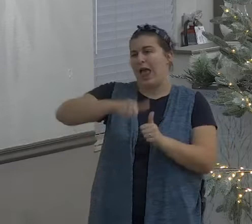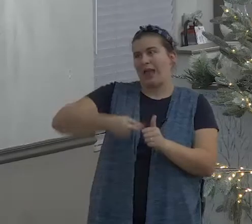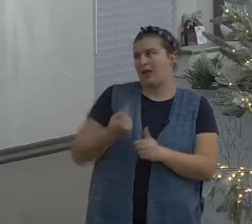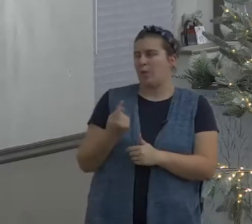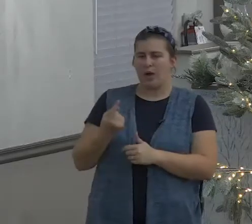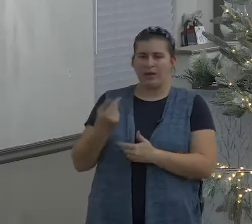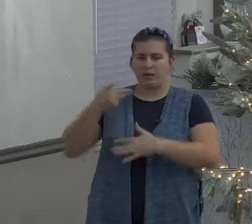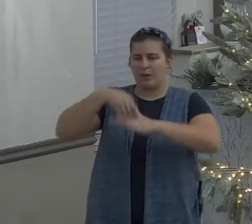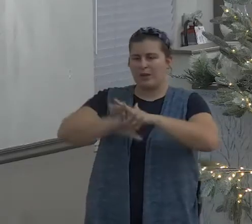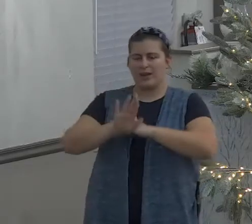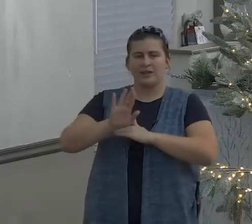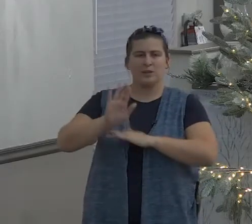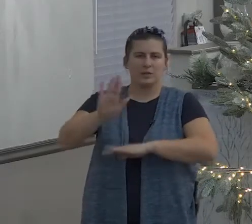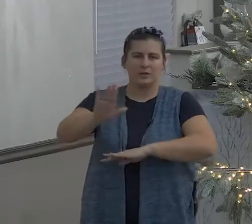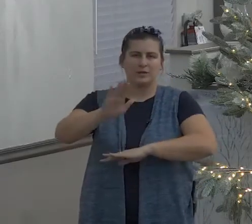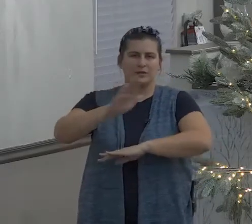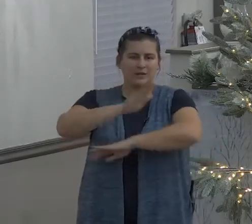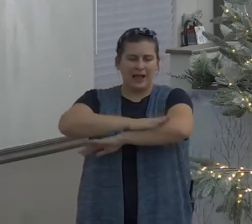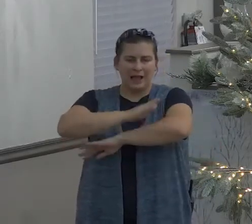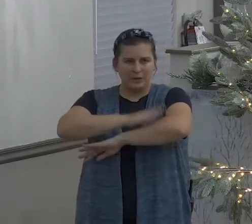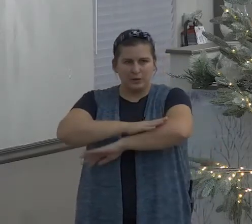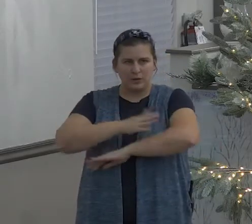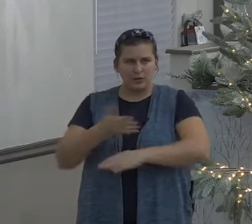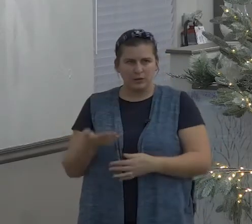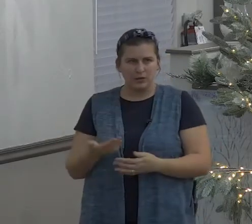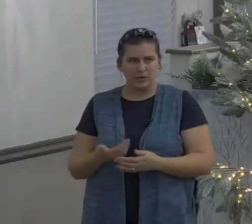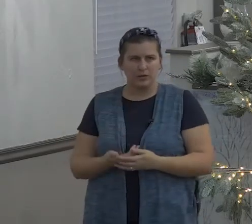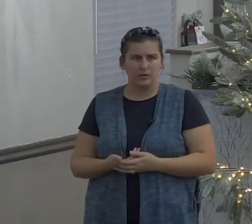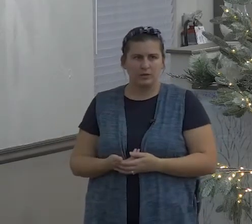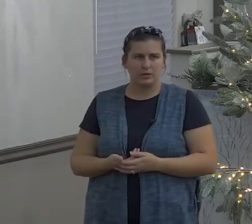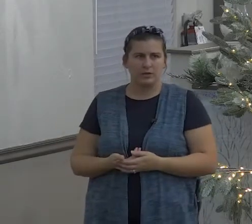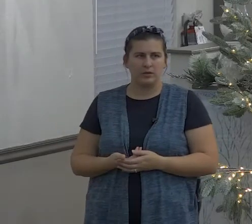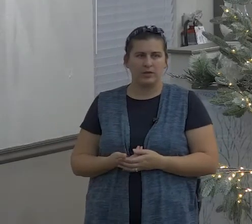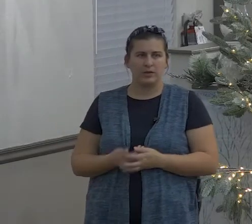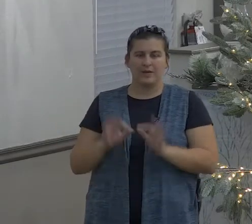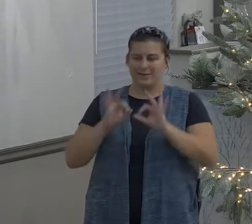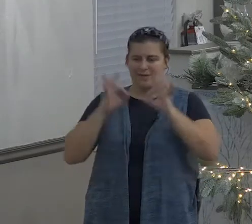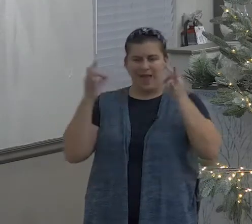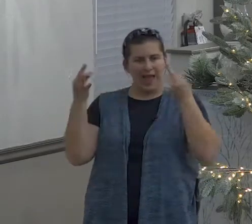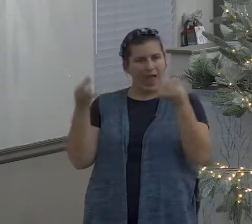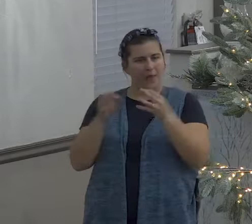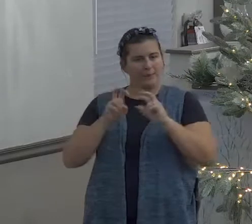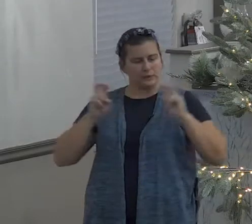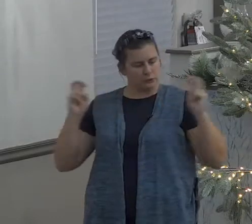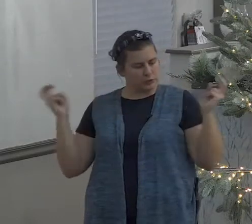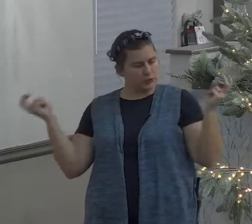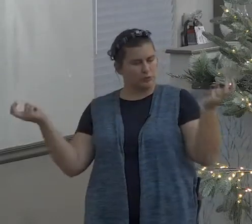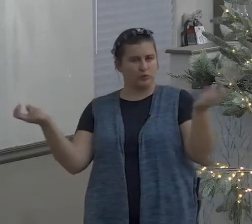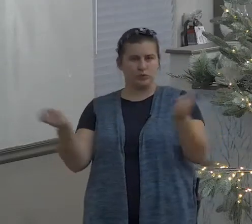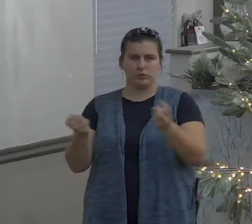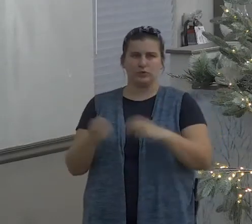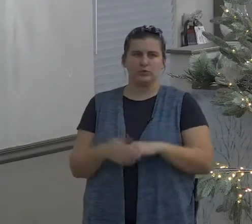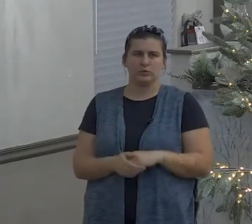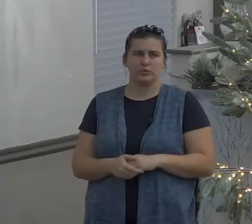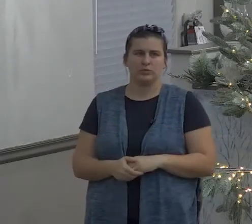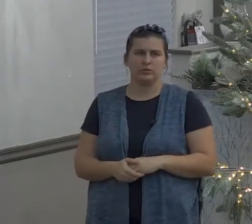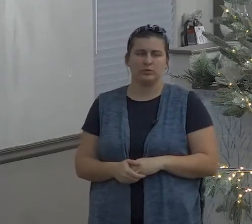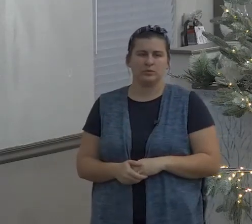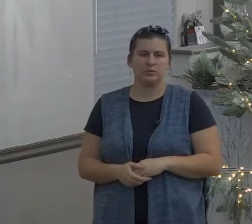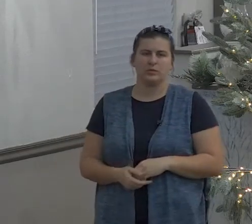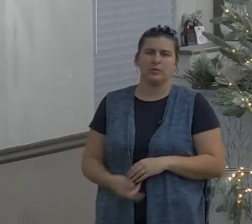spiritually the table speaks of fellowship and communion you don't invite just anybody to your table